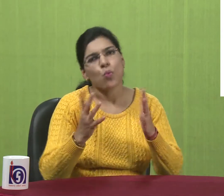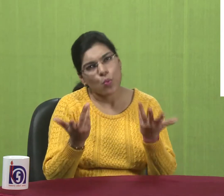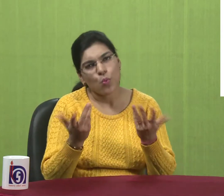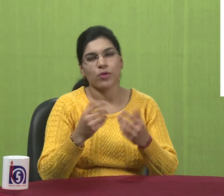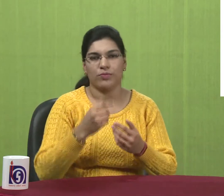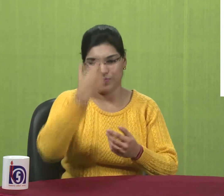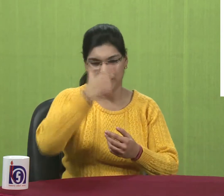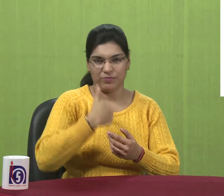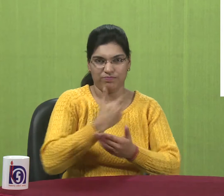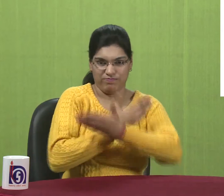will be.